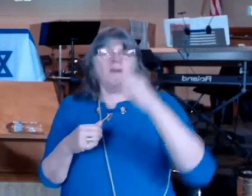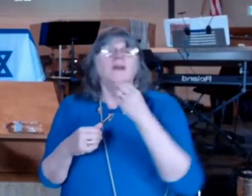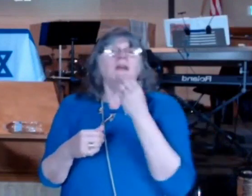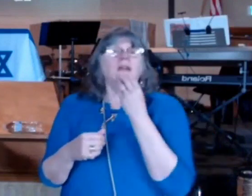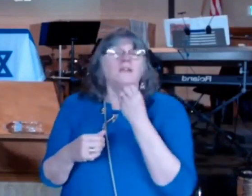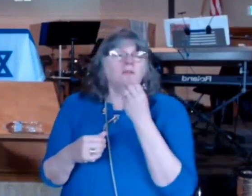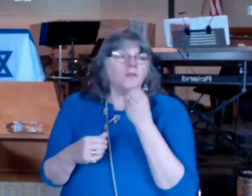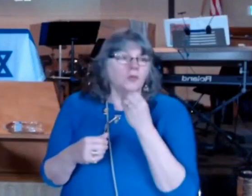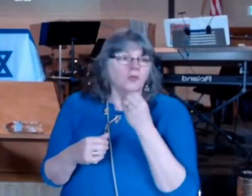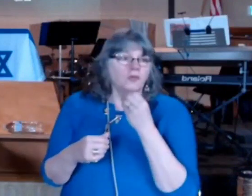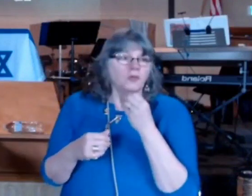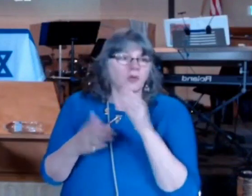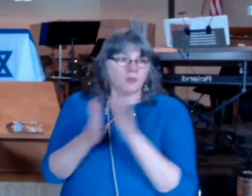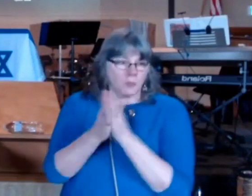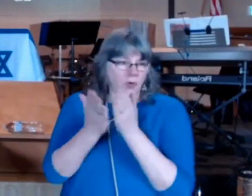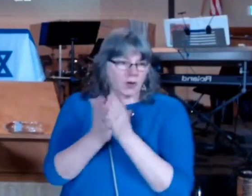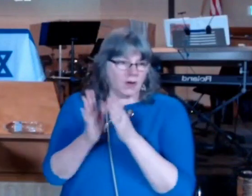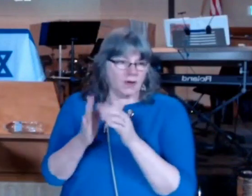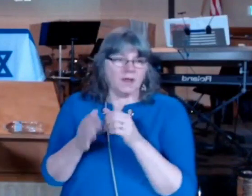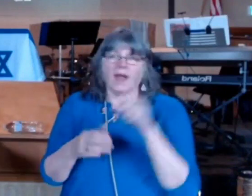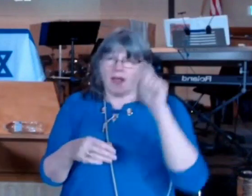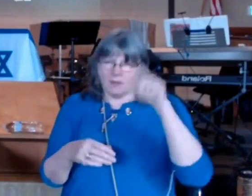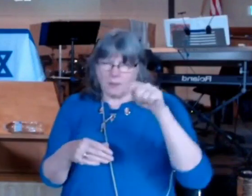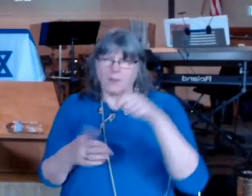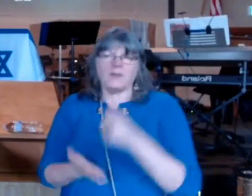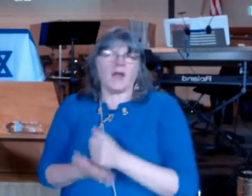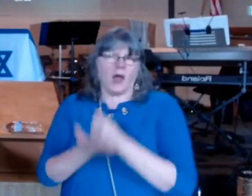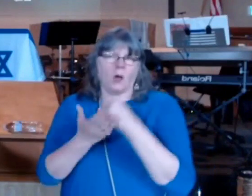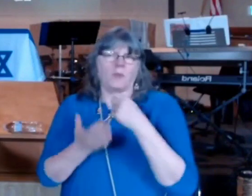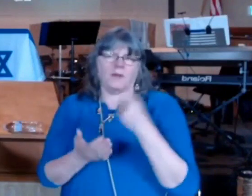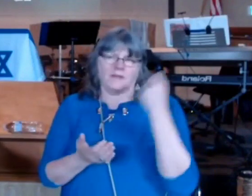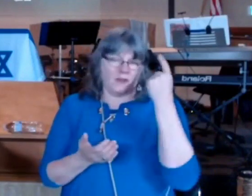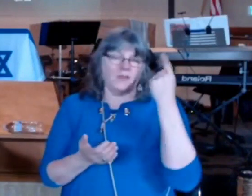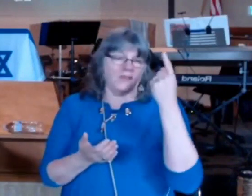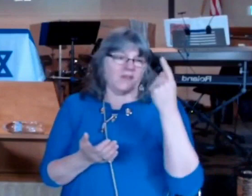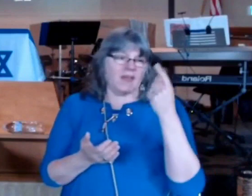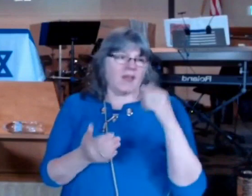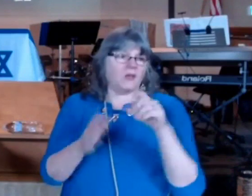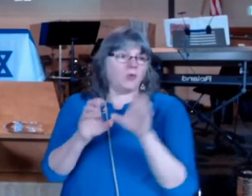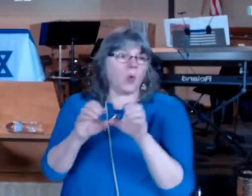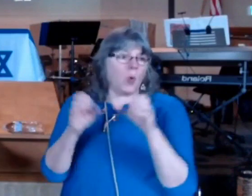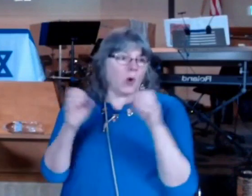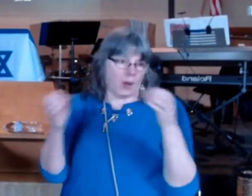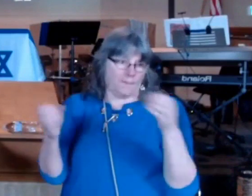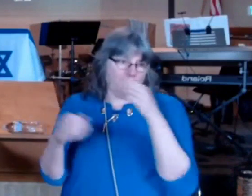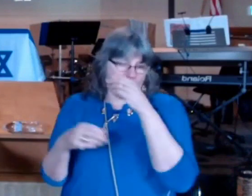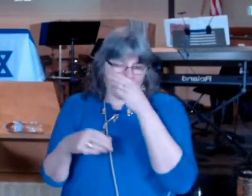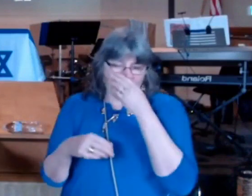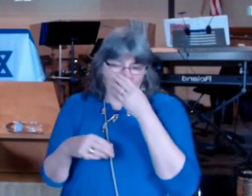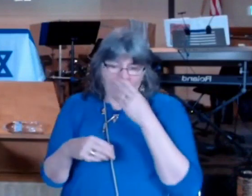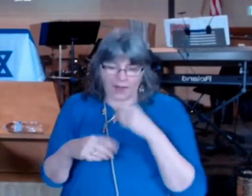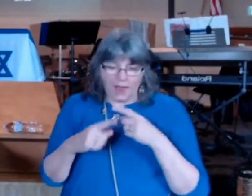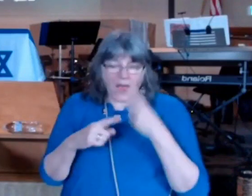compassion or physical lepers not rejection